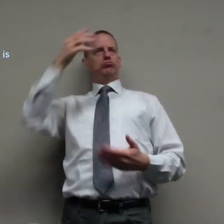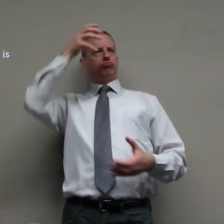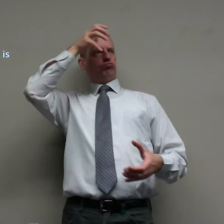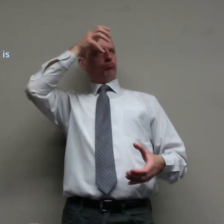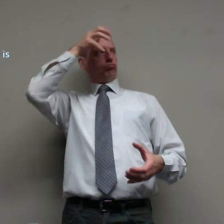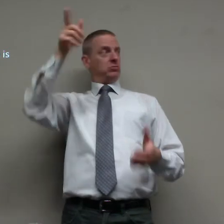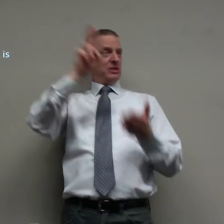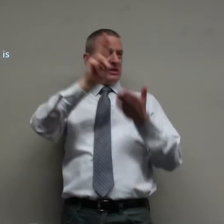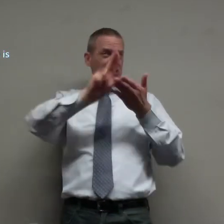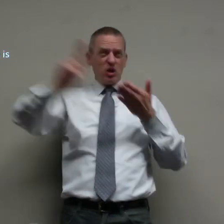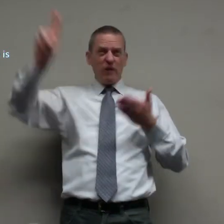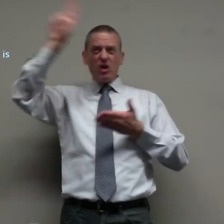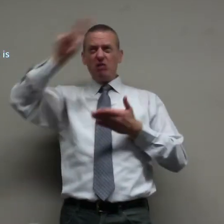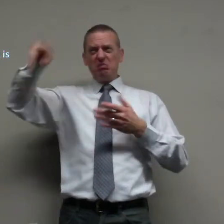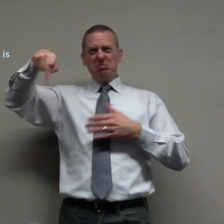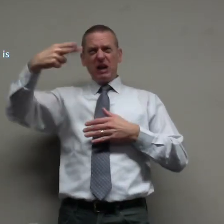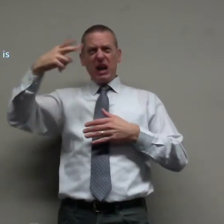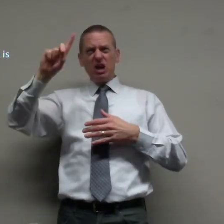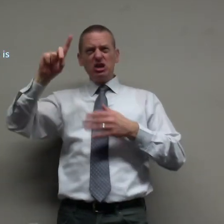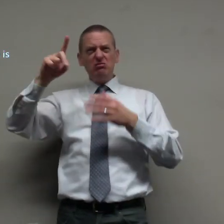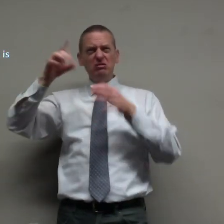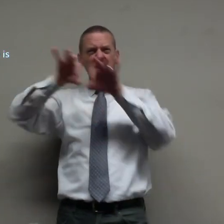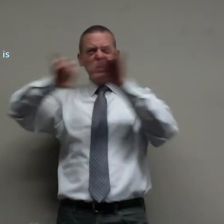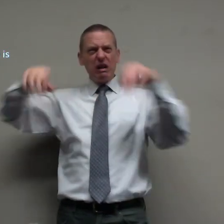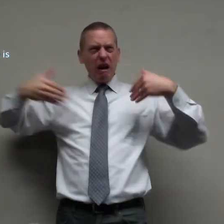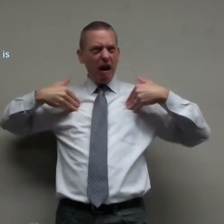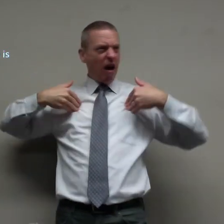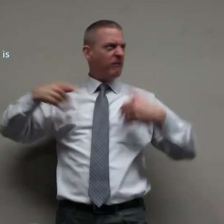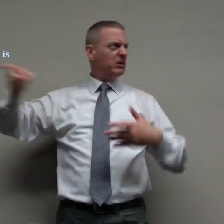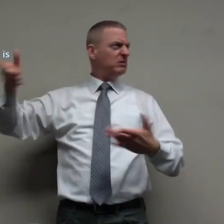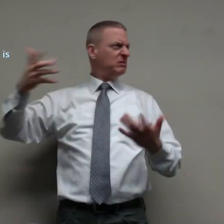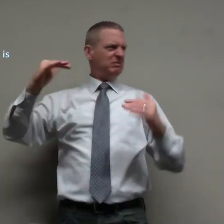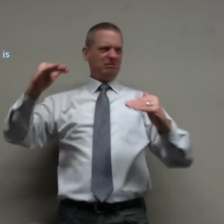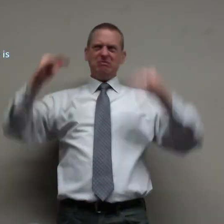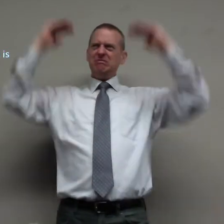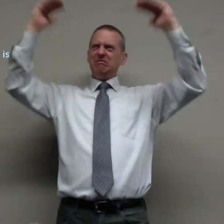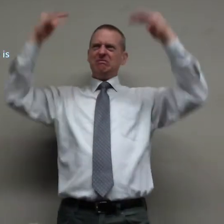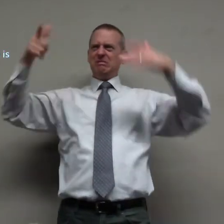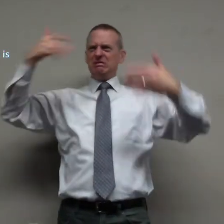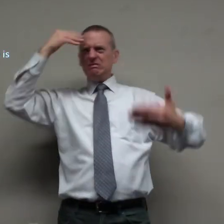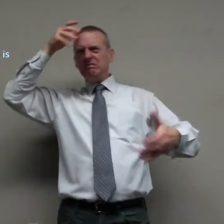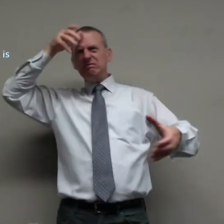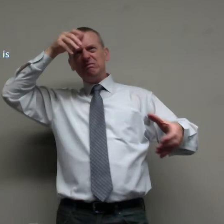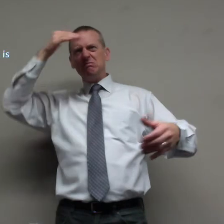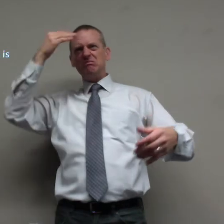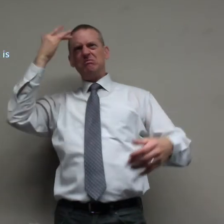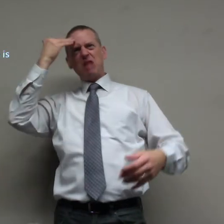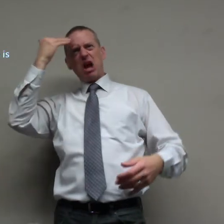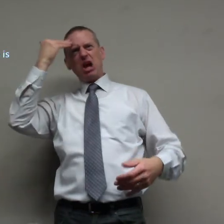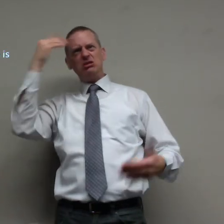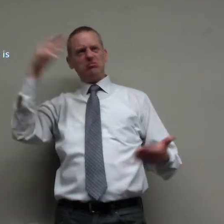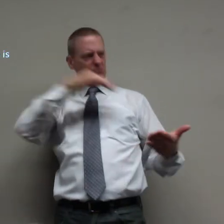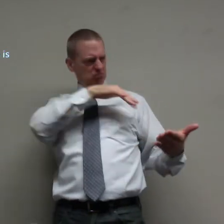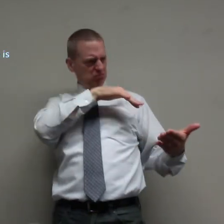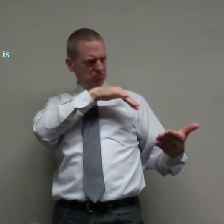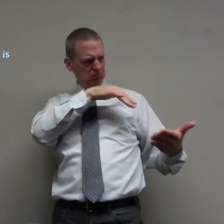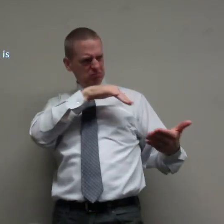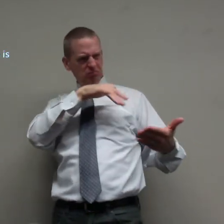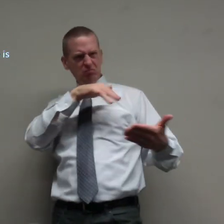Malachi himself was a Pharisee he went to university and had a PhD degree he was established he knew all these and